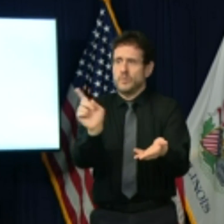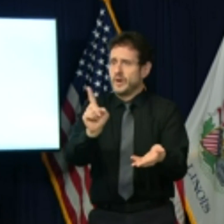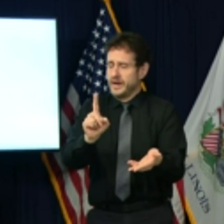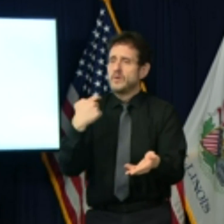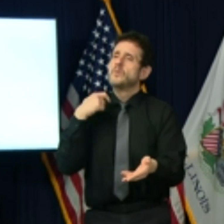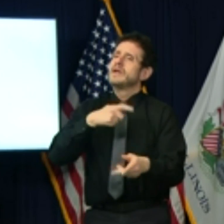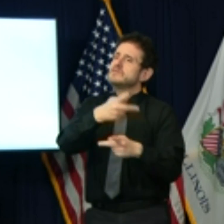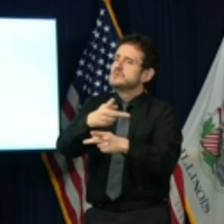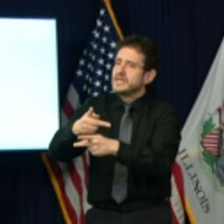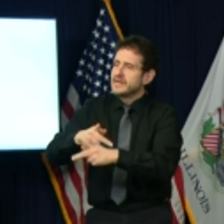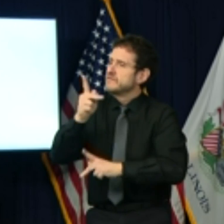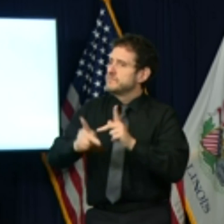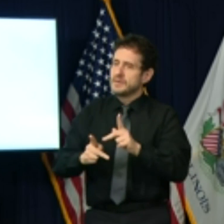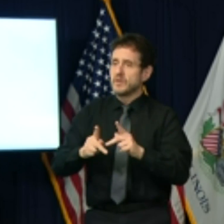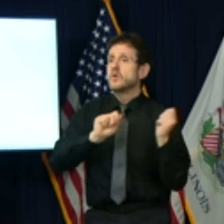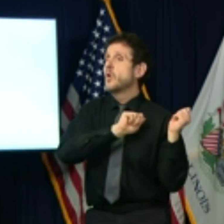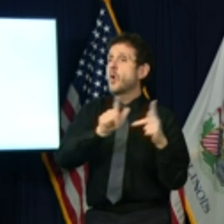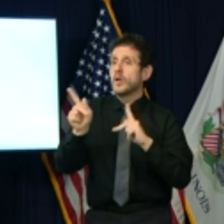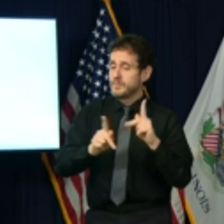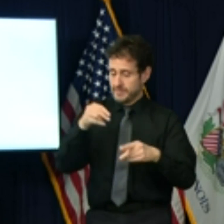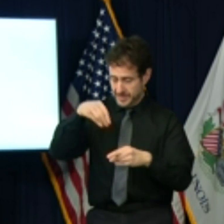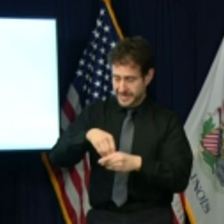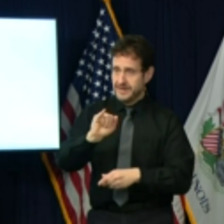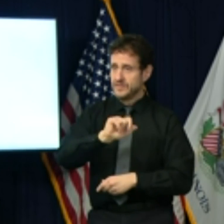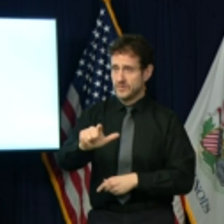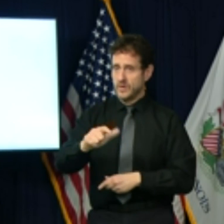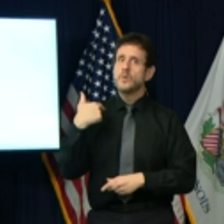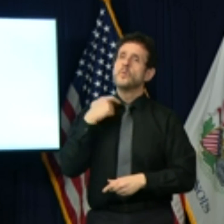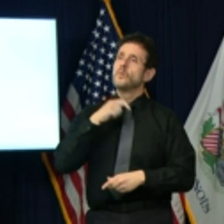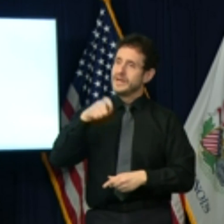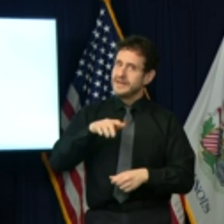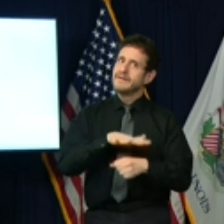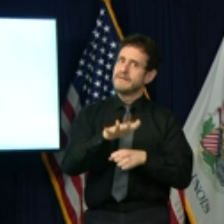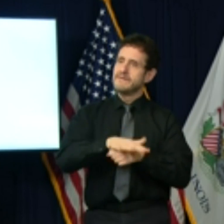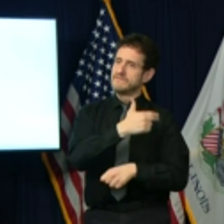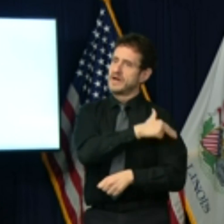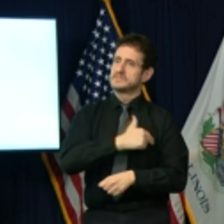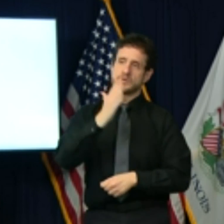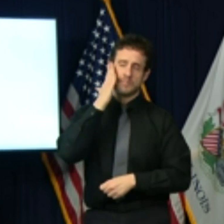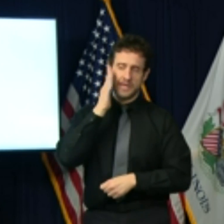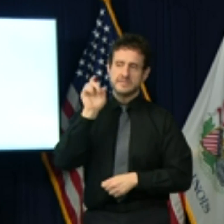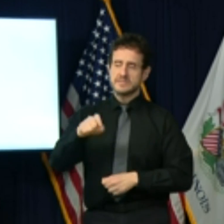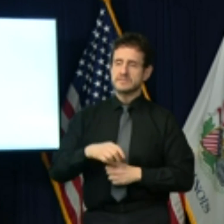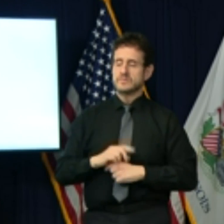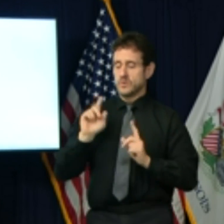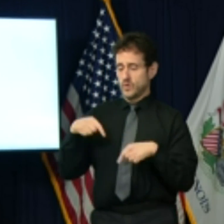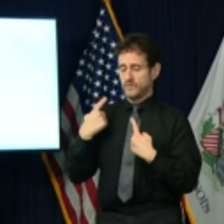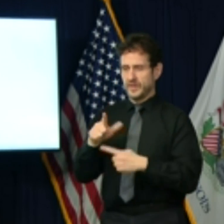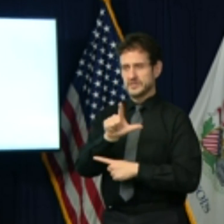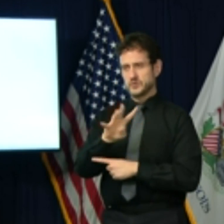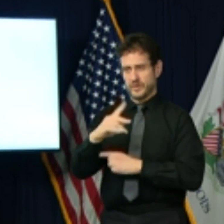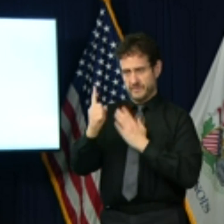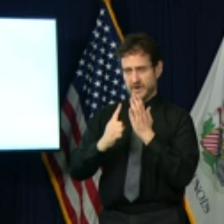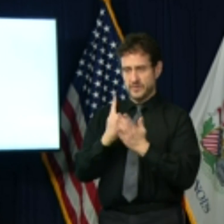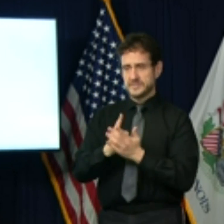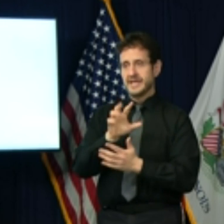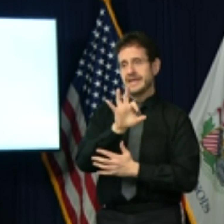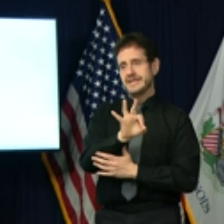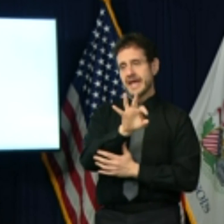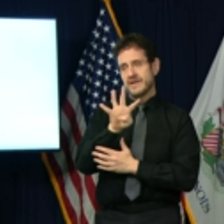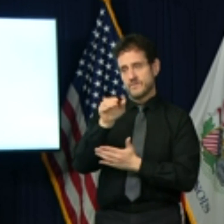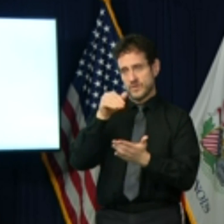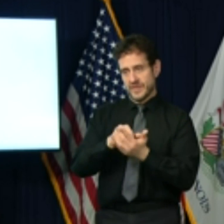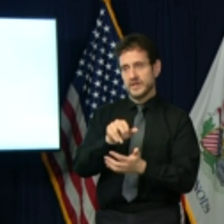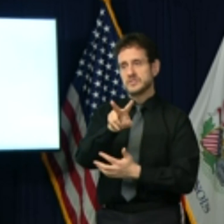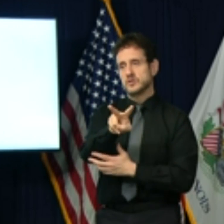people of Illinois and have the hospital capacity to do so. In the last 24 hours, 94,205